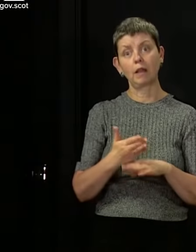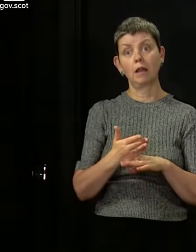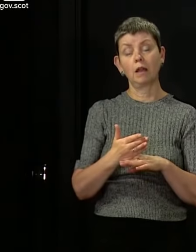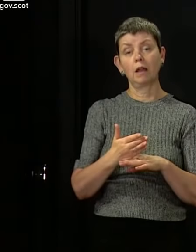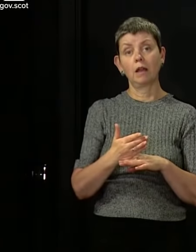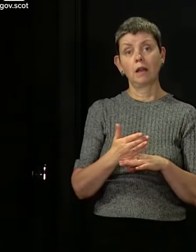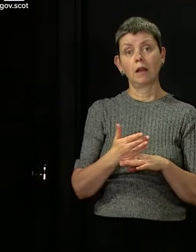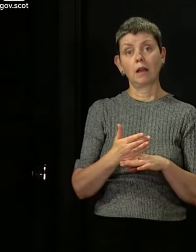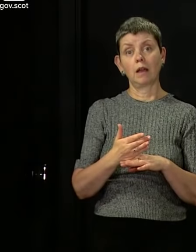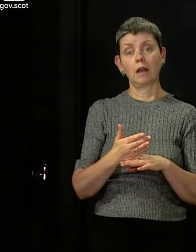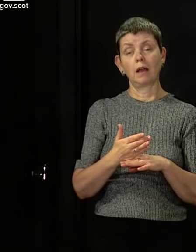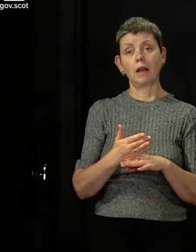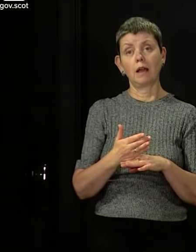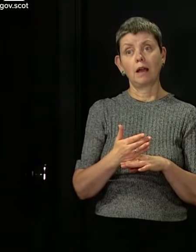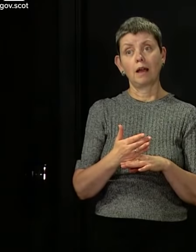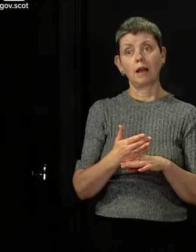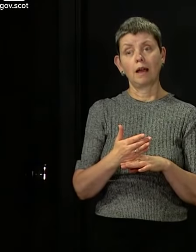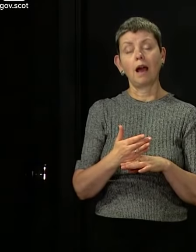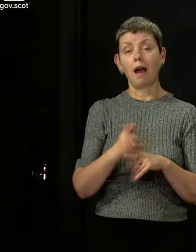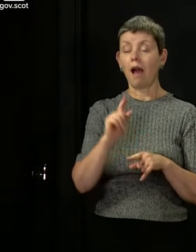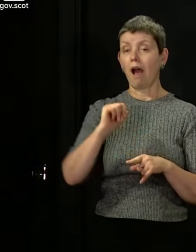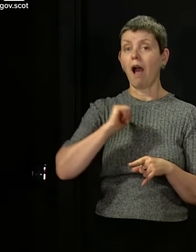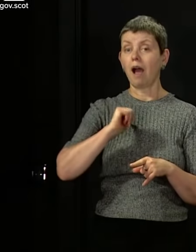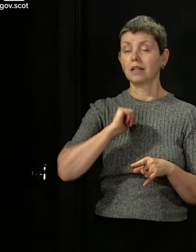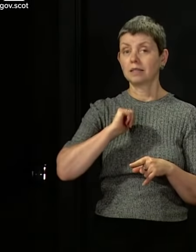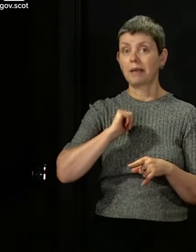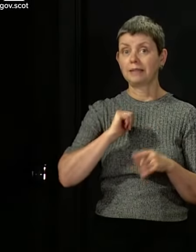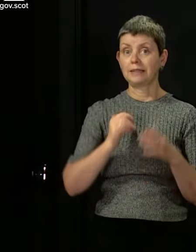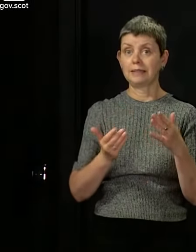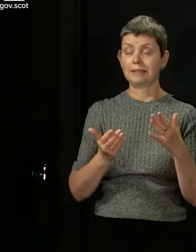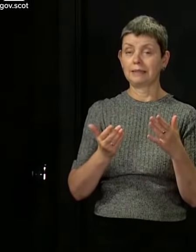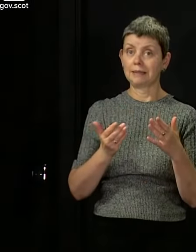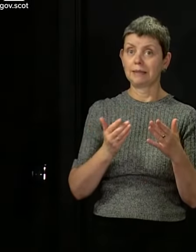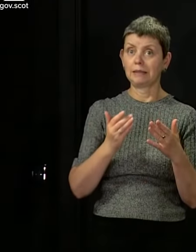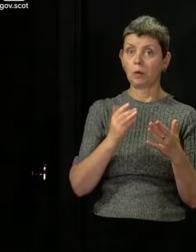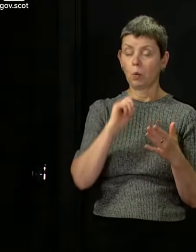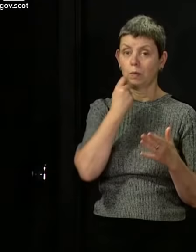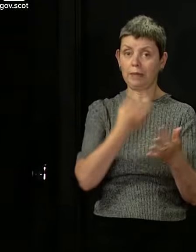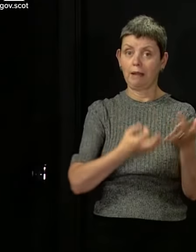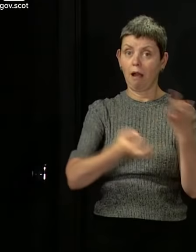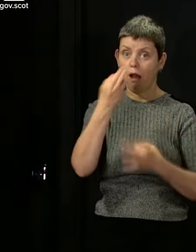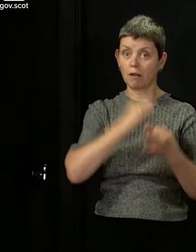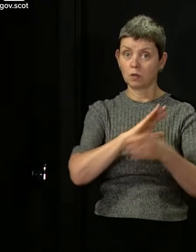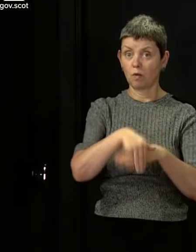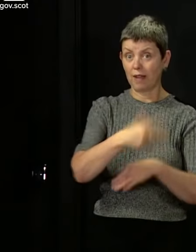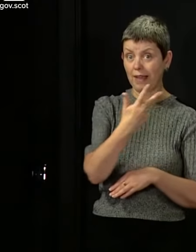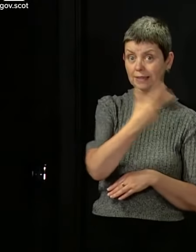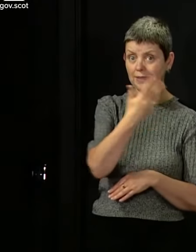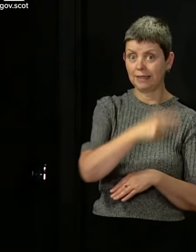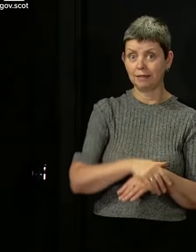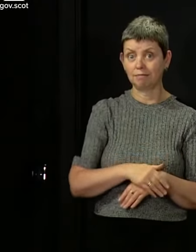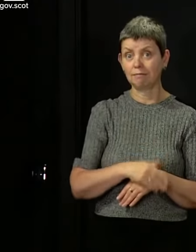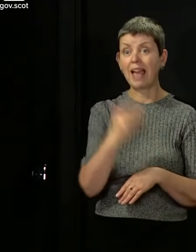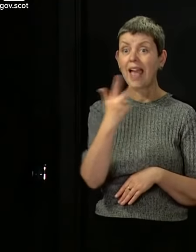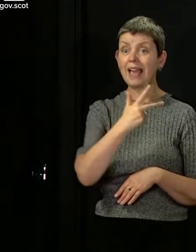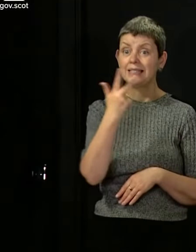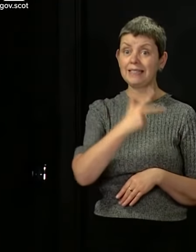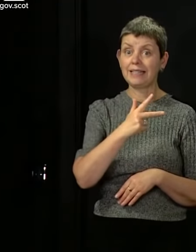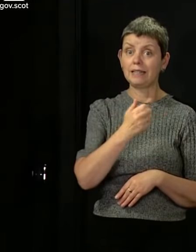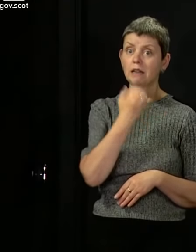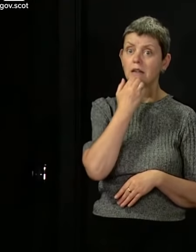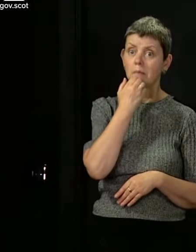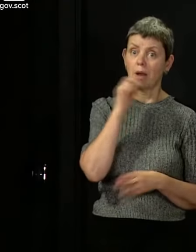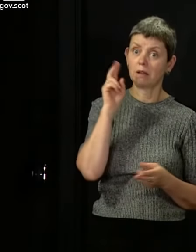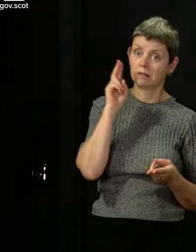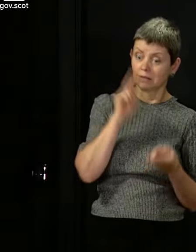briefing, whether even to draw attention to this and to try to get the balance right. 18 is a small number, but it is three